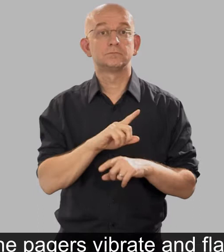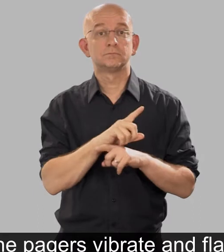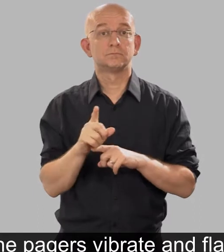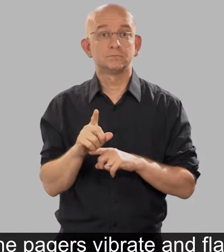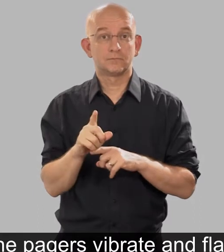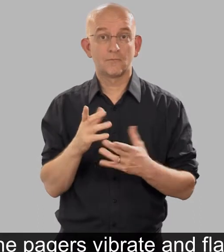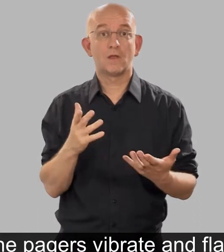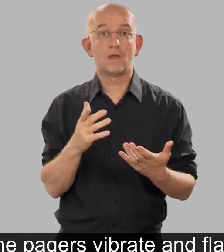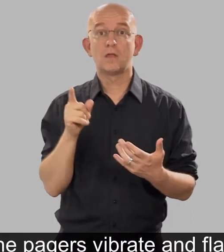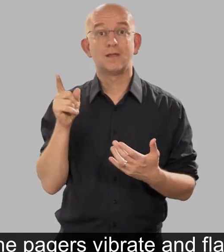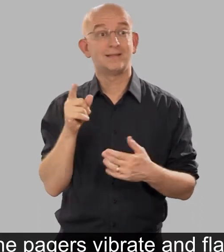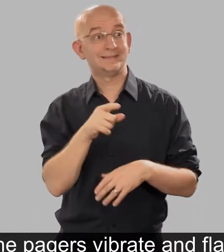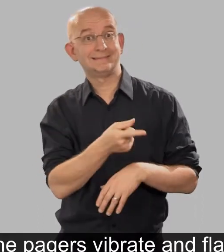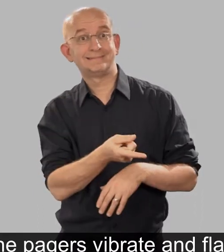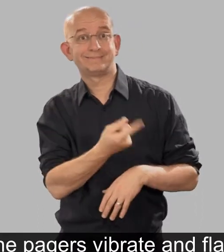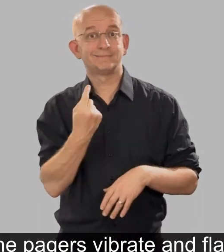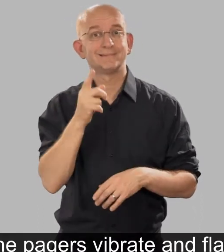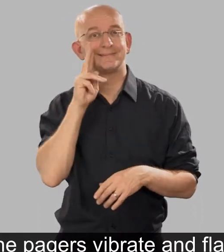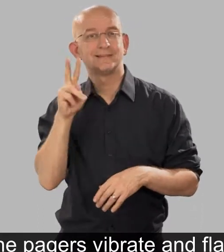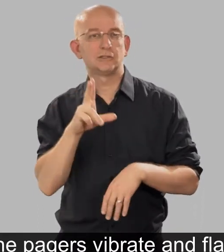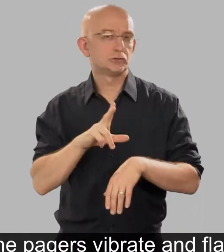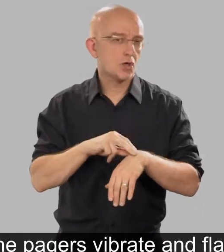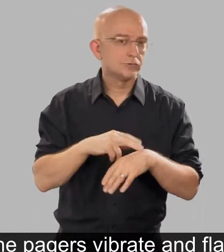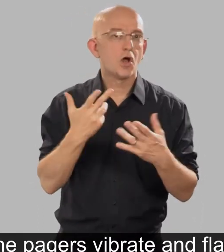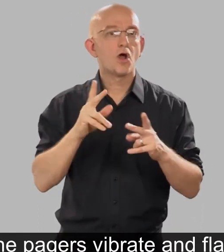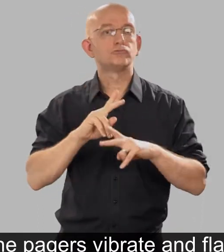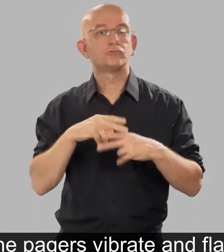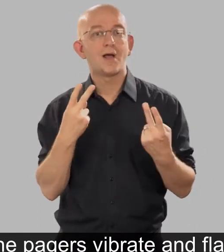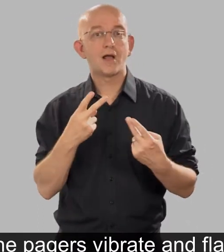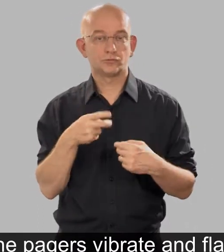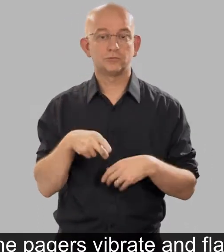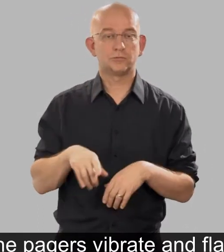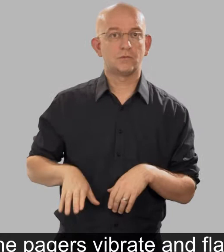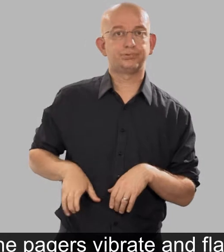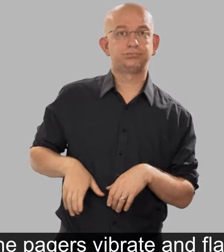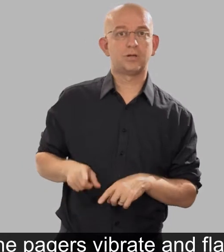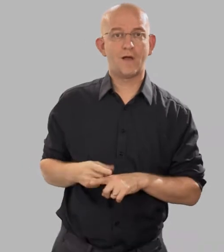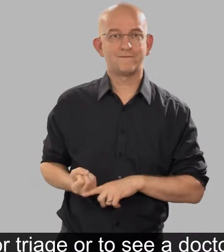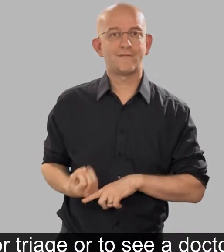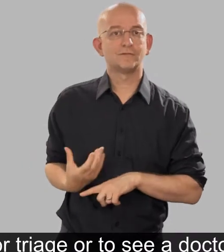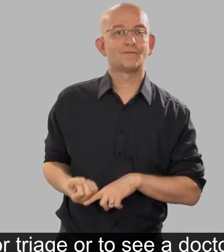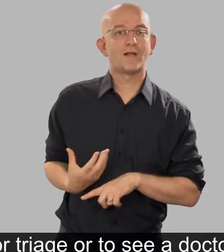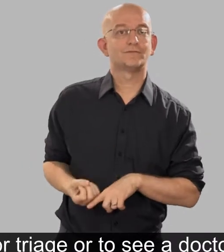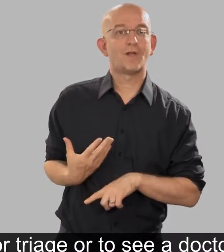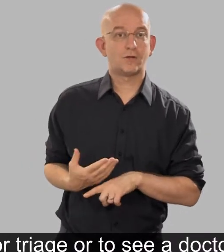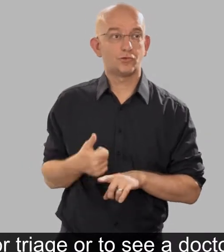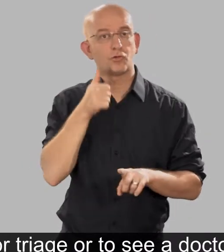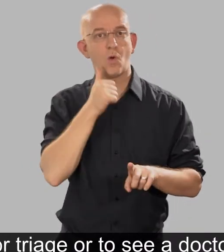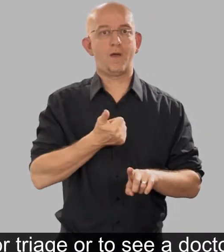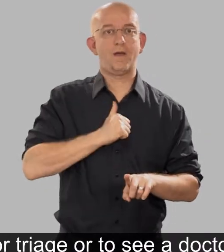The pages vibrate and flash when a patient is being called for triage or to